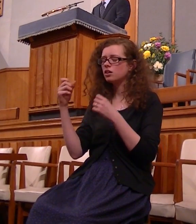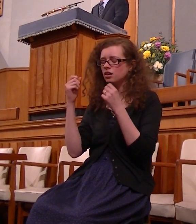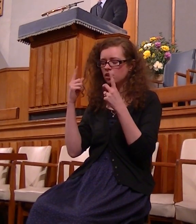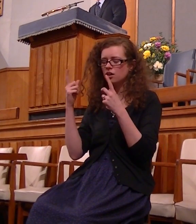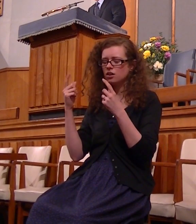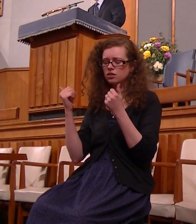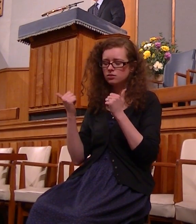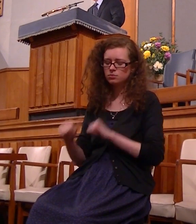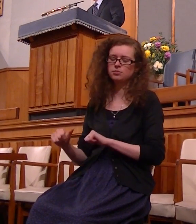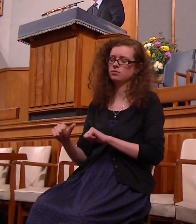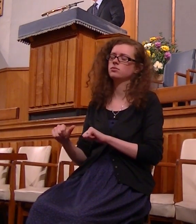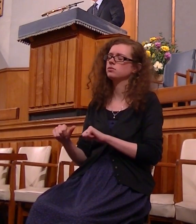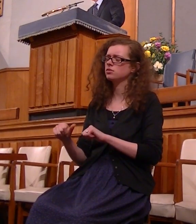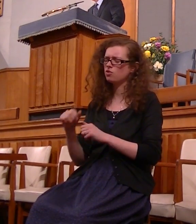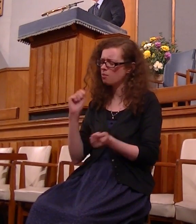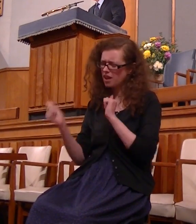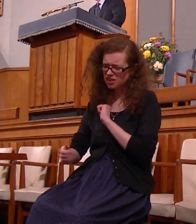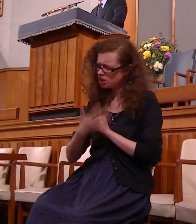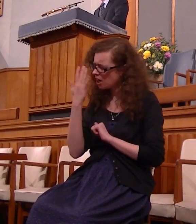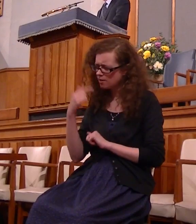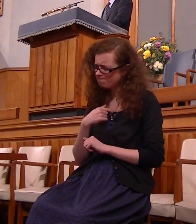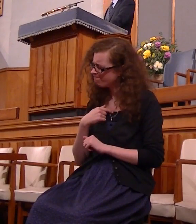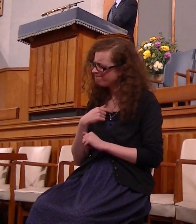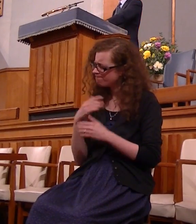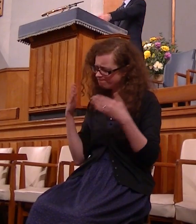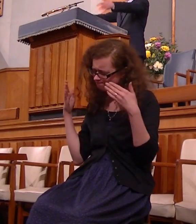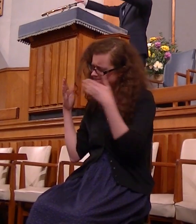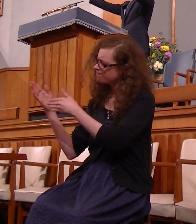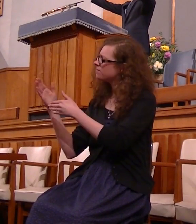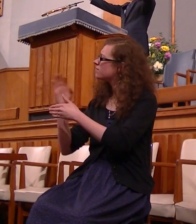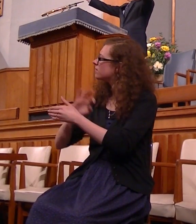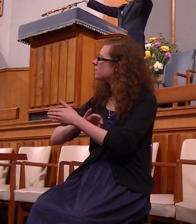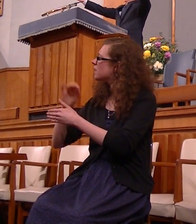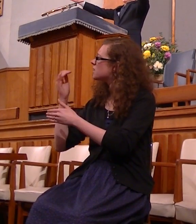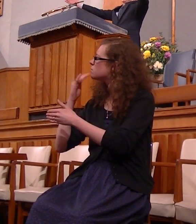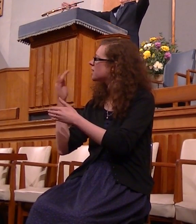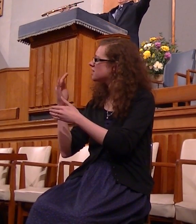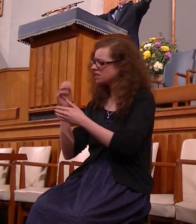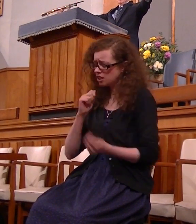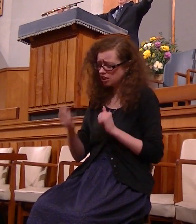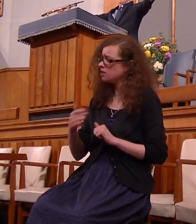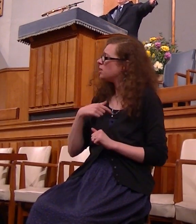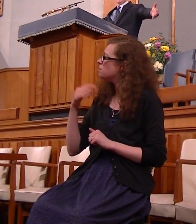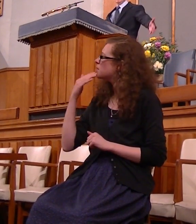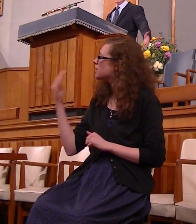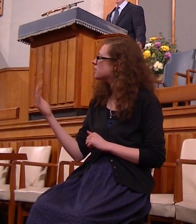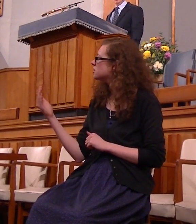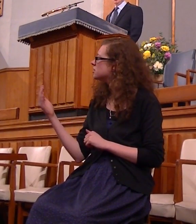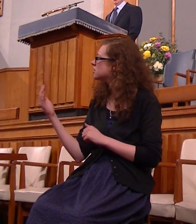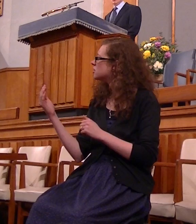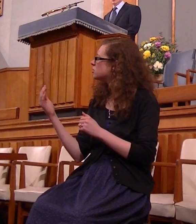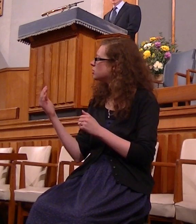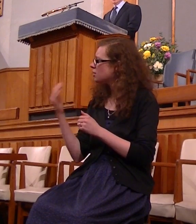and I repent in shame and I turn to him and I say Lord turn me change me make me